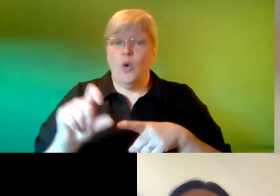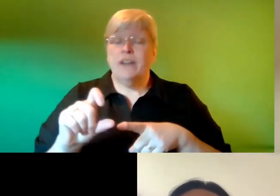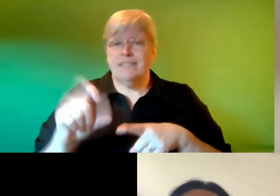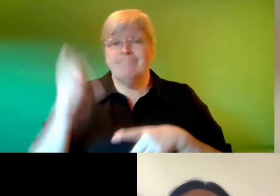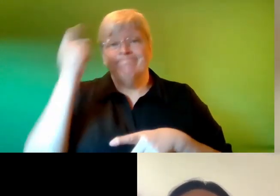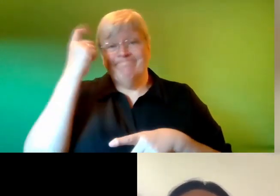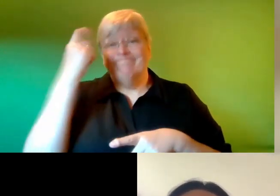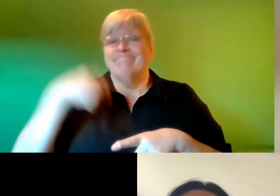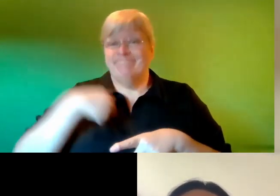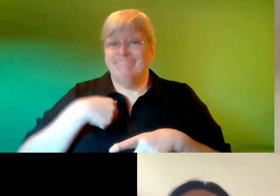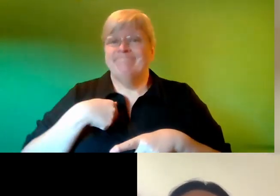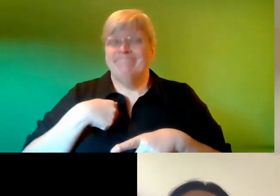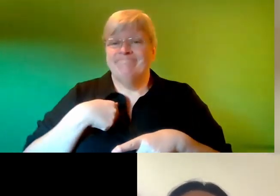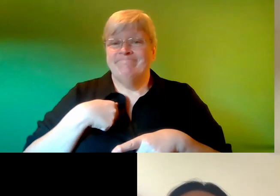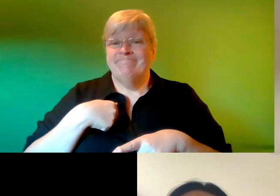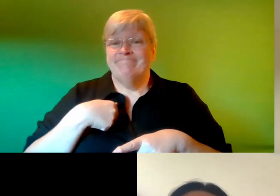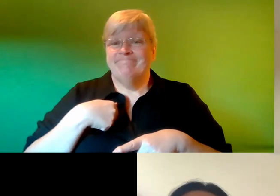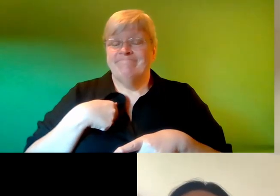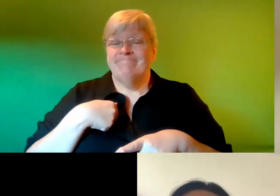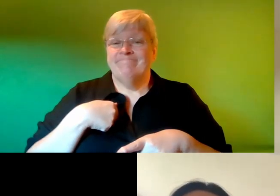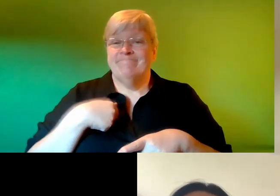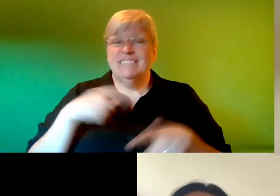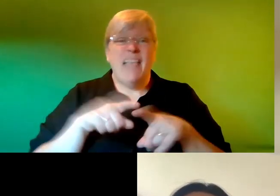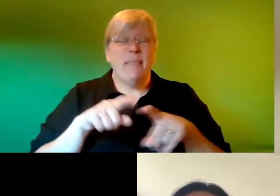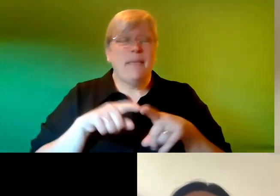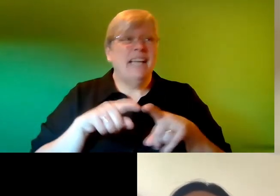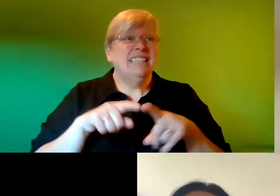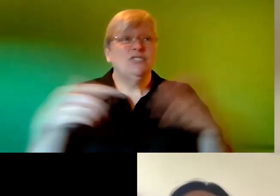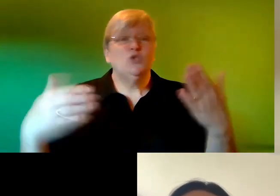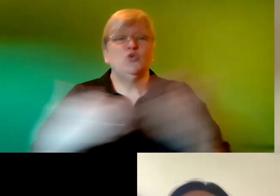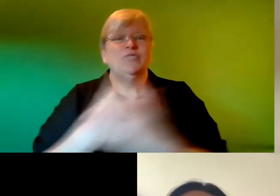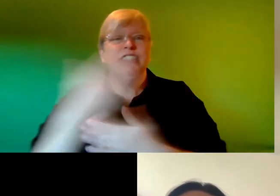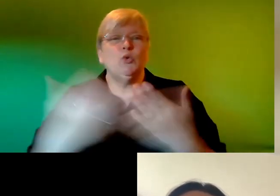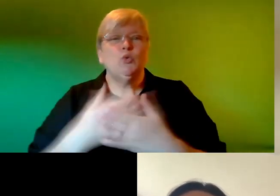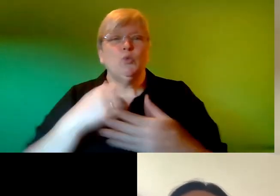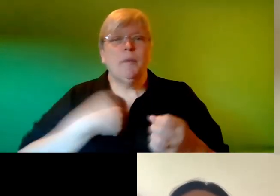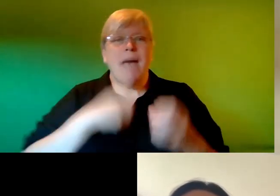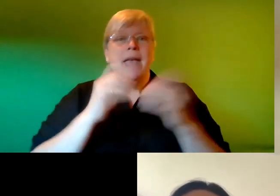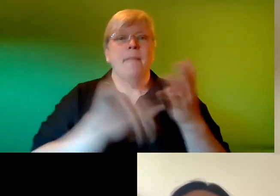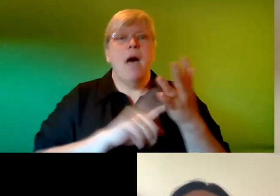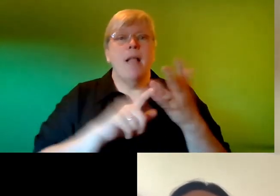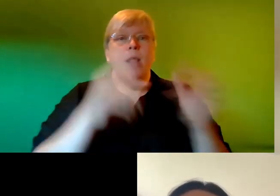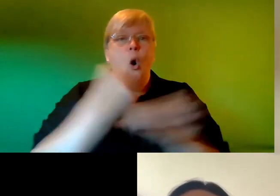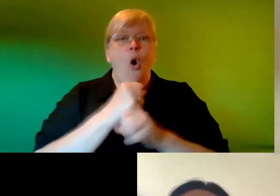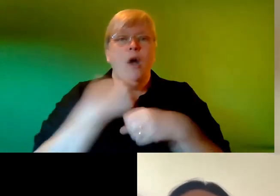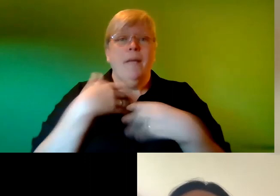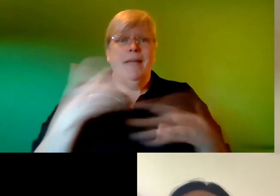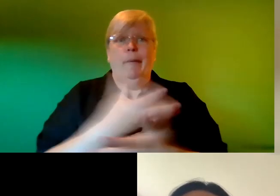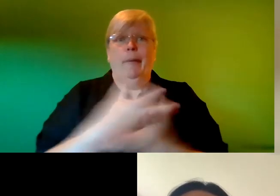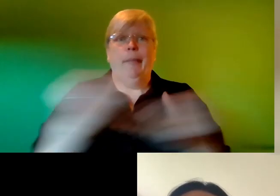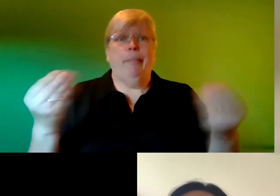me to reboot my uh almost dead block that had left vacant for years